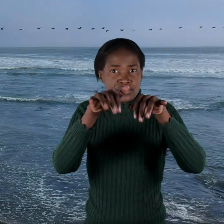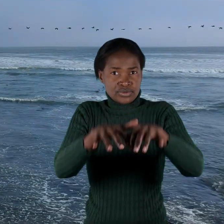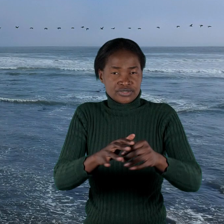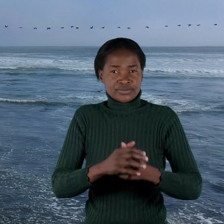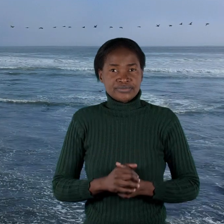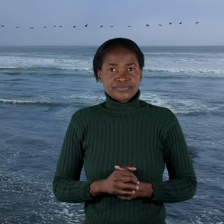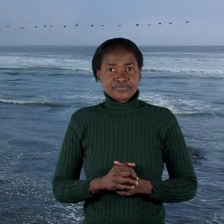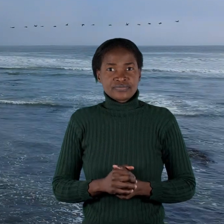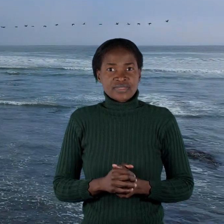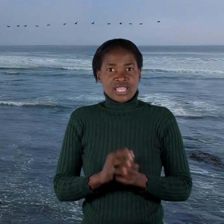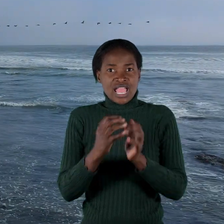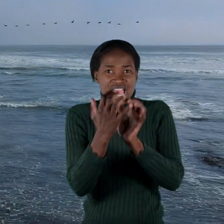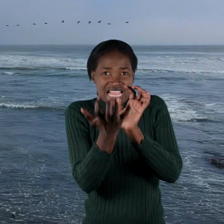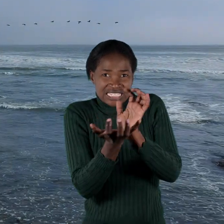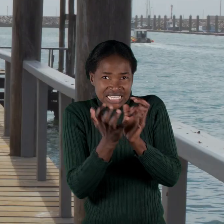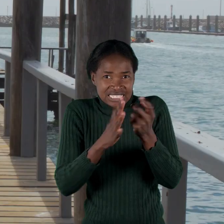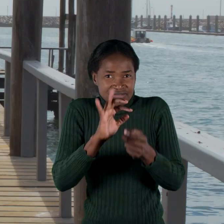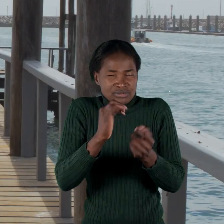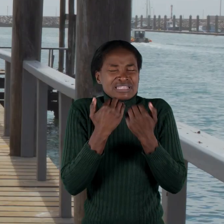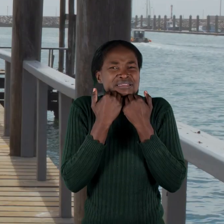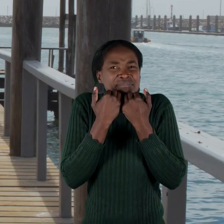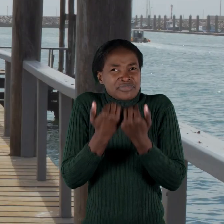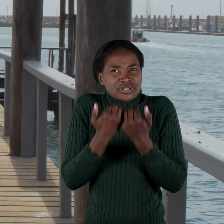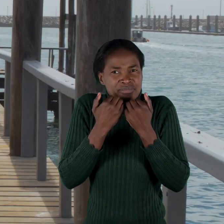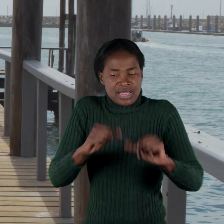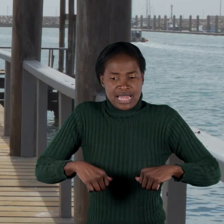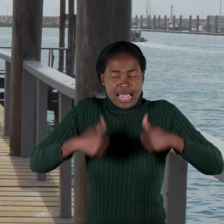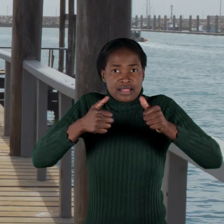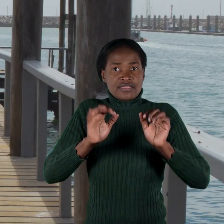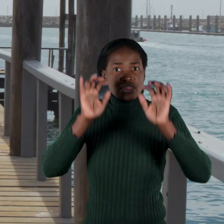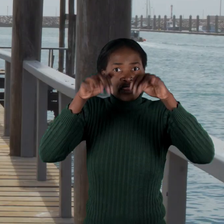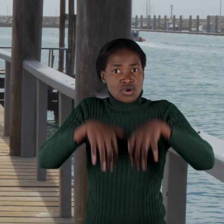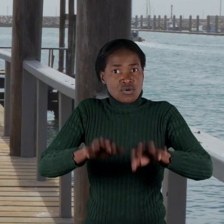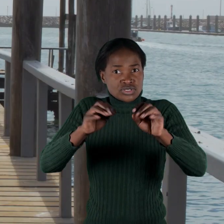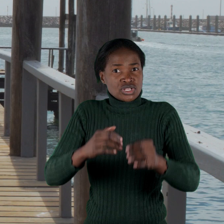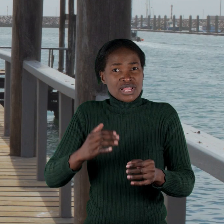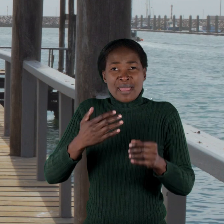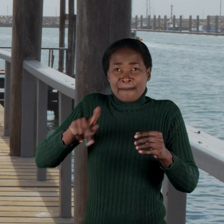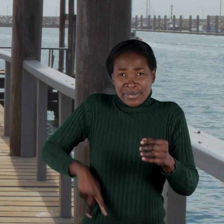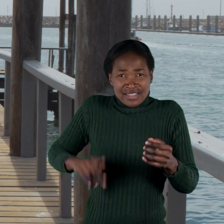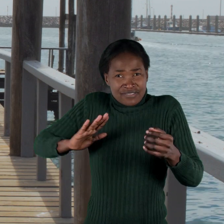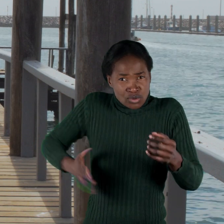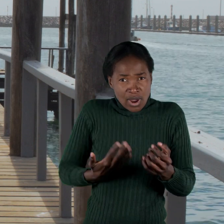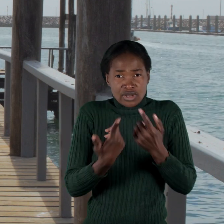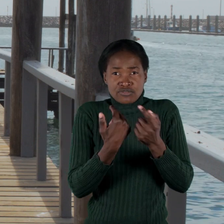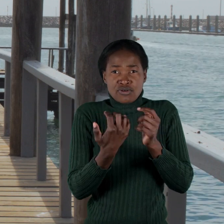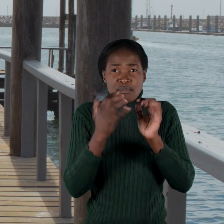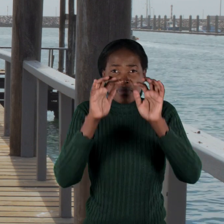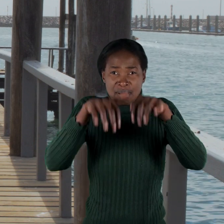Sharks and their relatives are an important part of the healthy ocean. And if we want all the benefits that a healthy ocean provides us with, such as jobs,